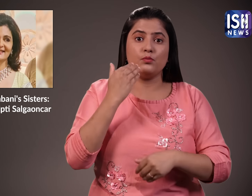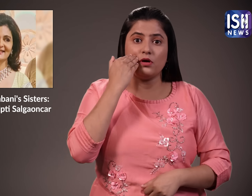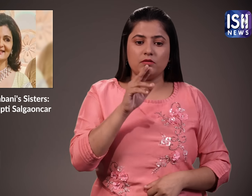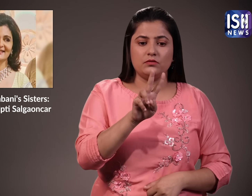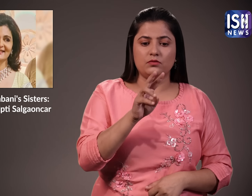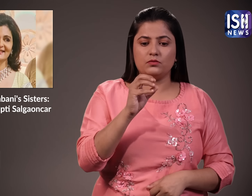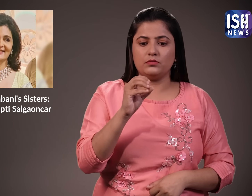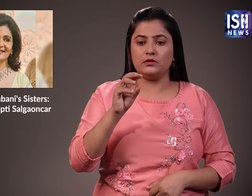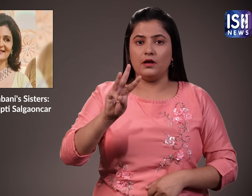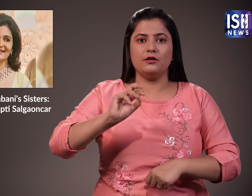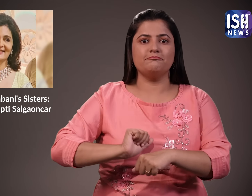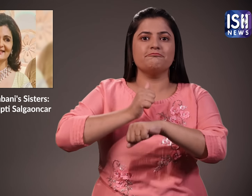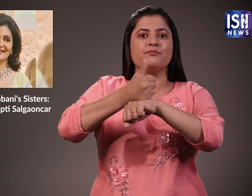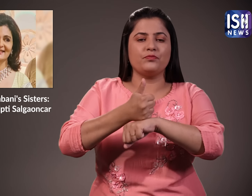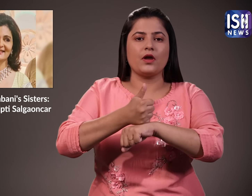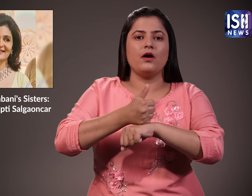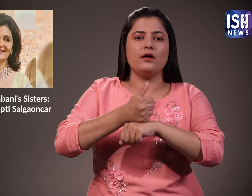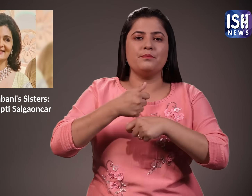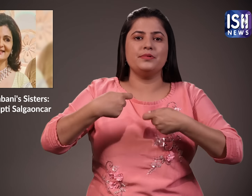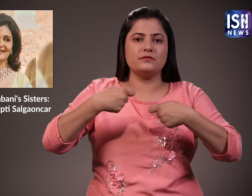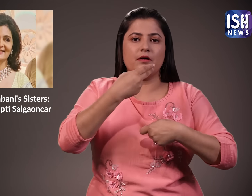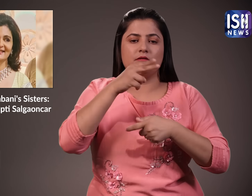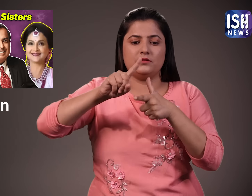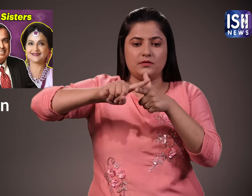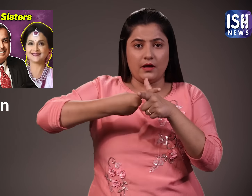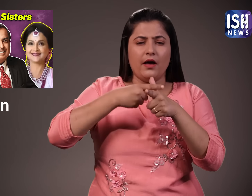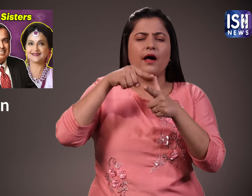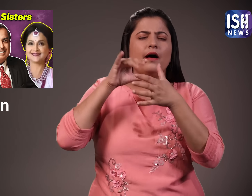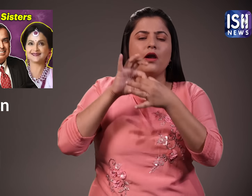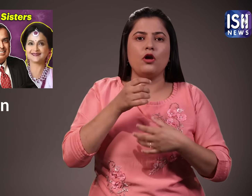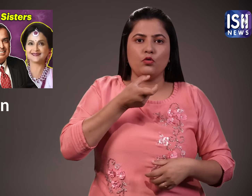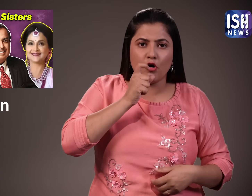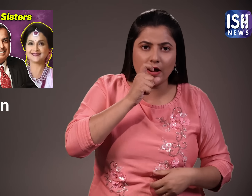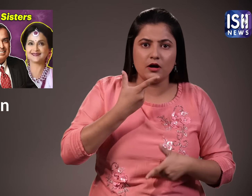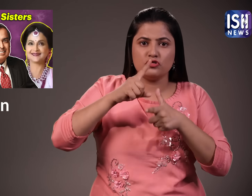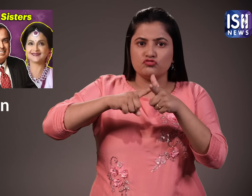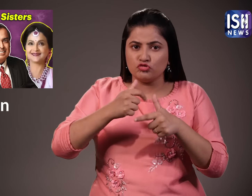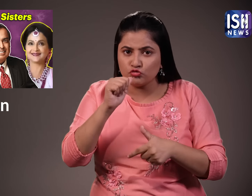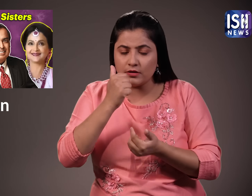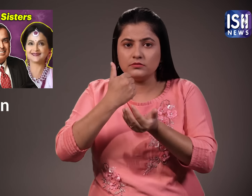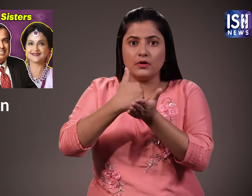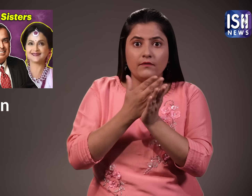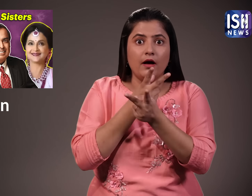In 2003, Neena started Java Green, an outlet that served coffee, refreshments, sandwiches and more.